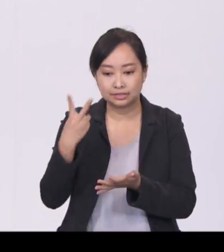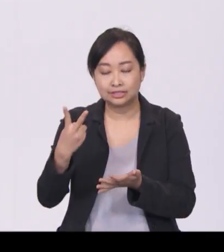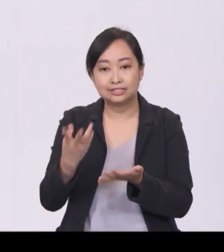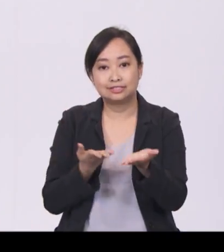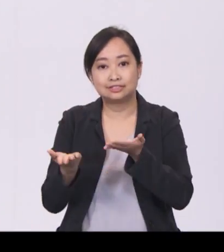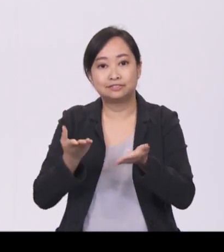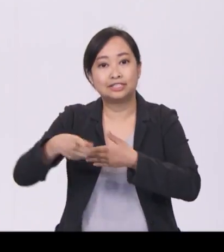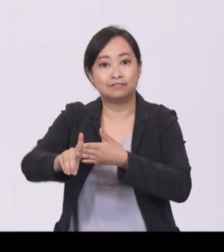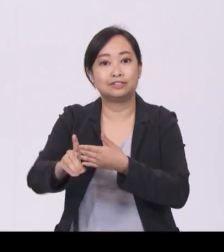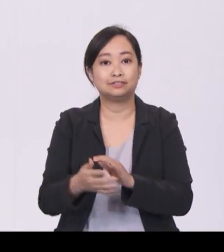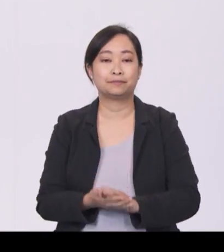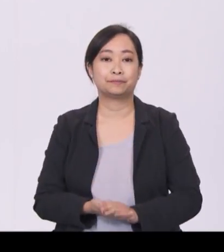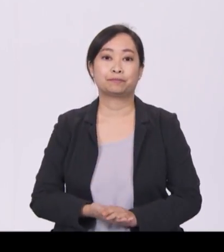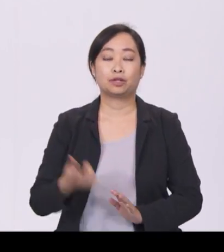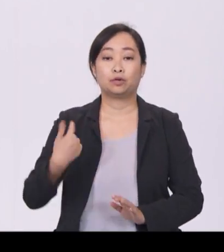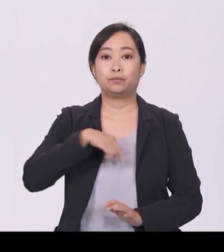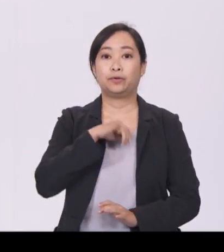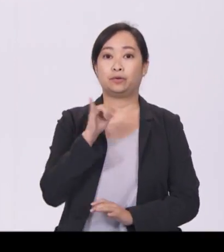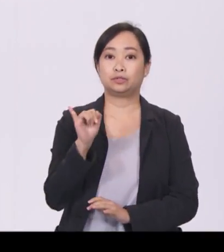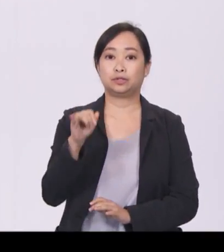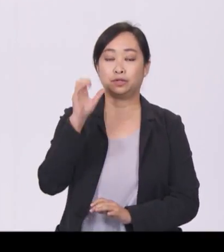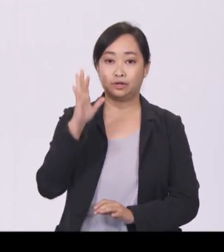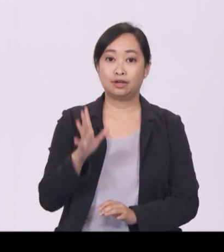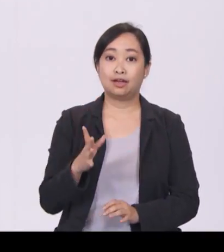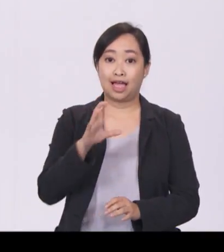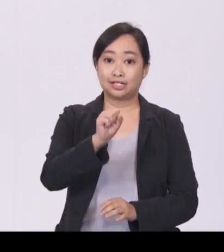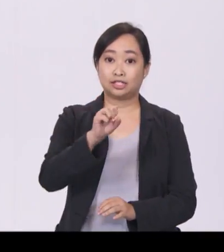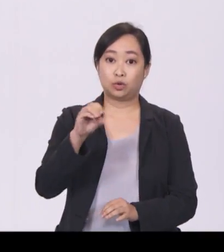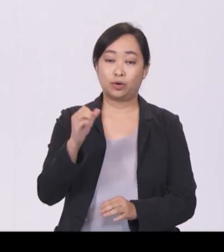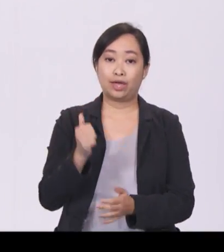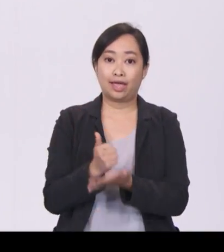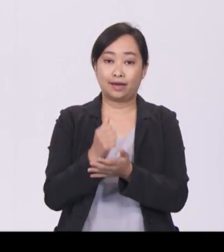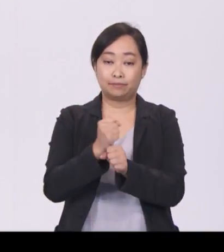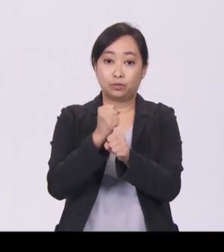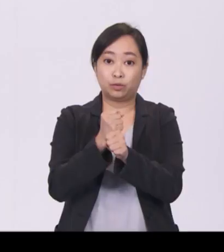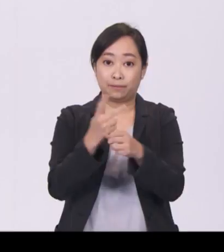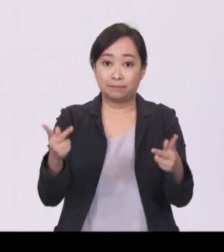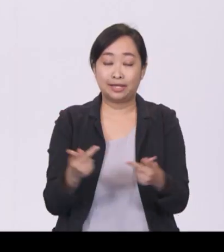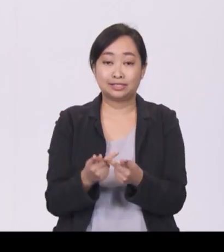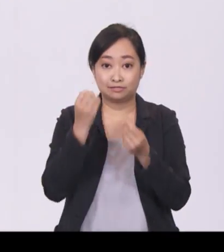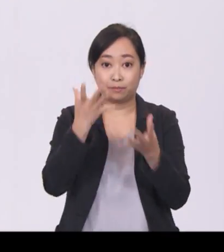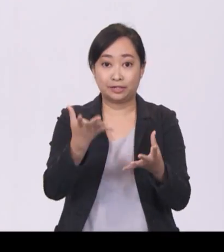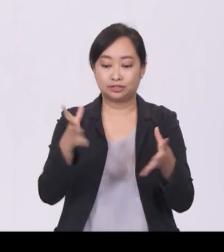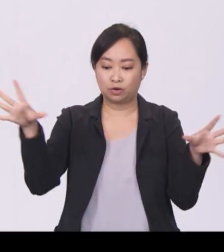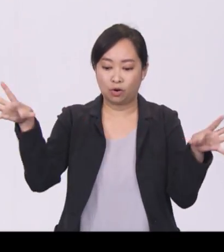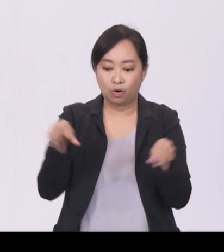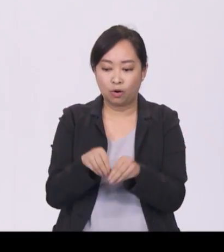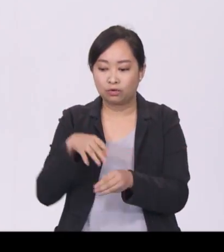Our SSOs will also improve work processes and the sharing of information among organisations for better coordination.